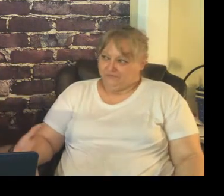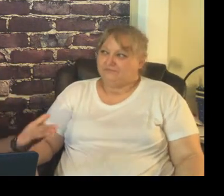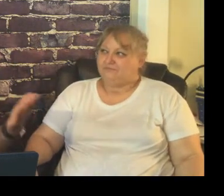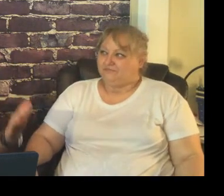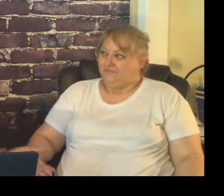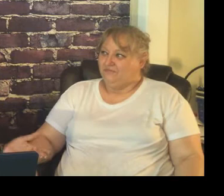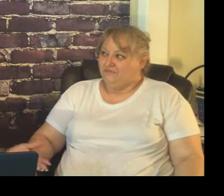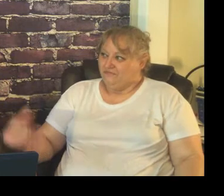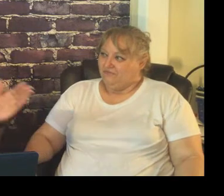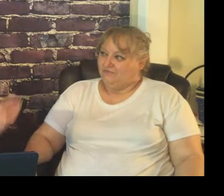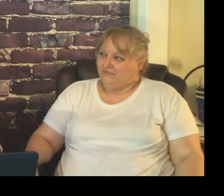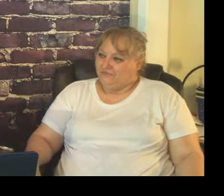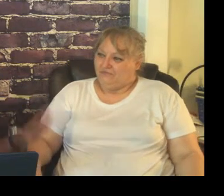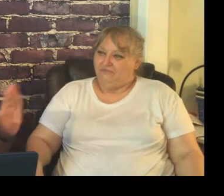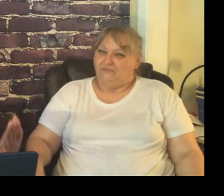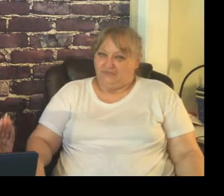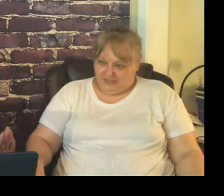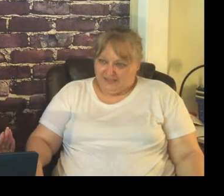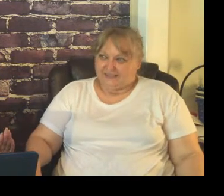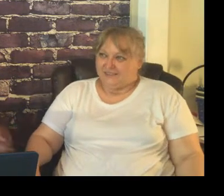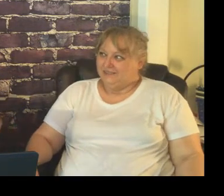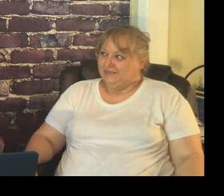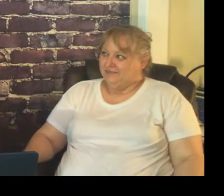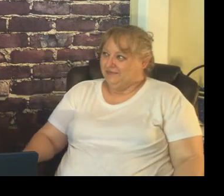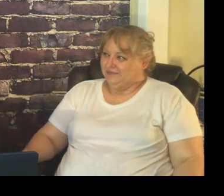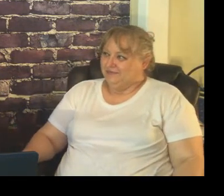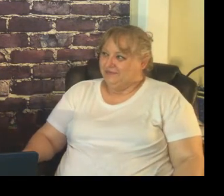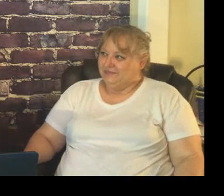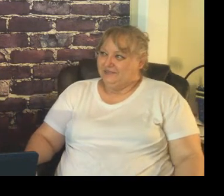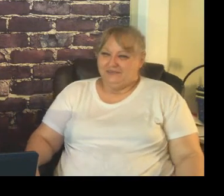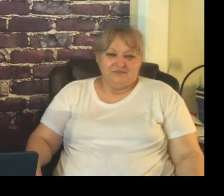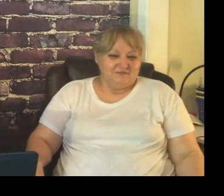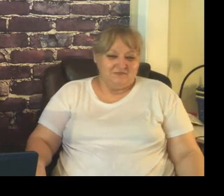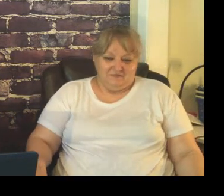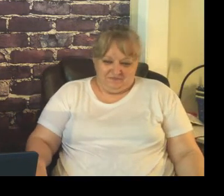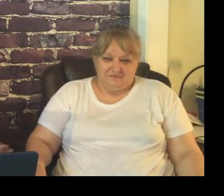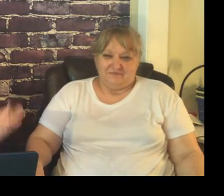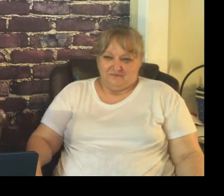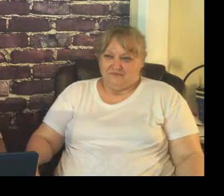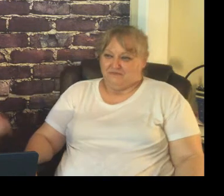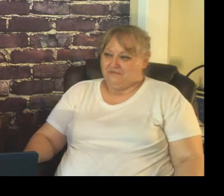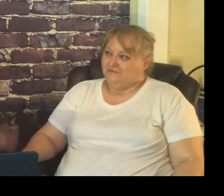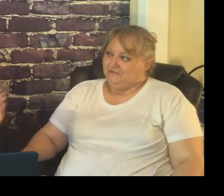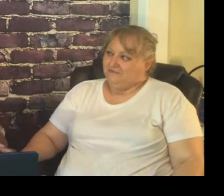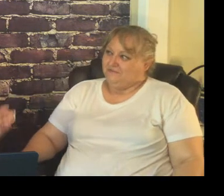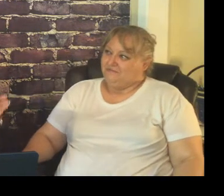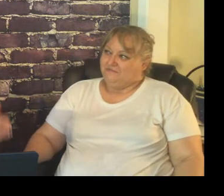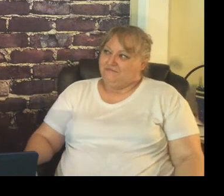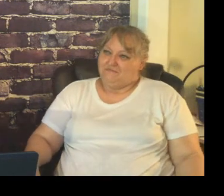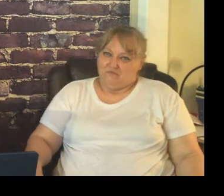is how I like things to go so that's how I think about it not from a disciplinary standpoint although that is a part of it